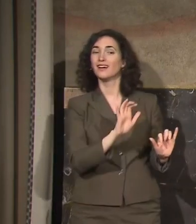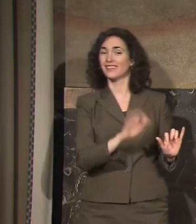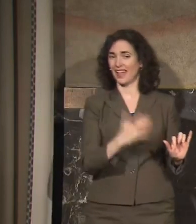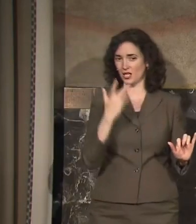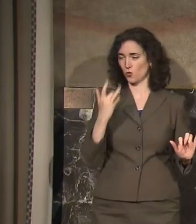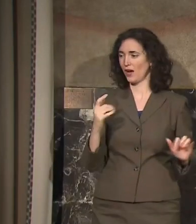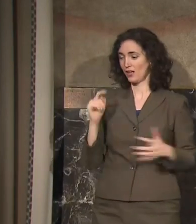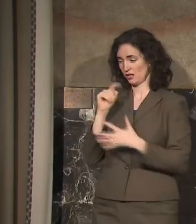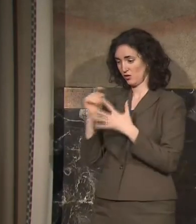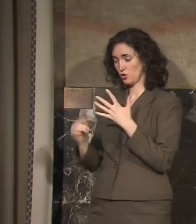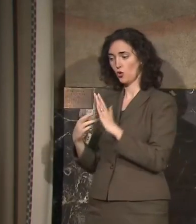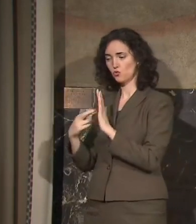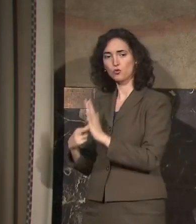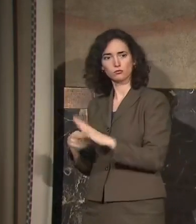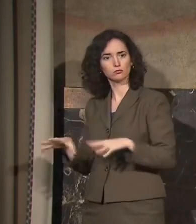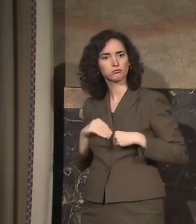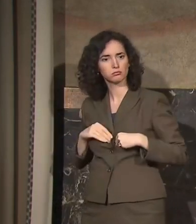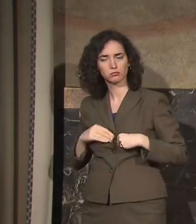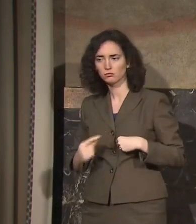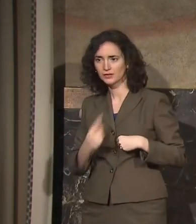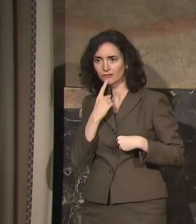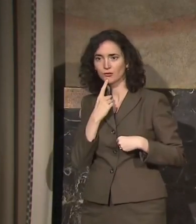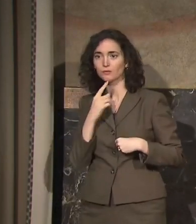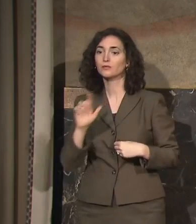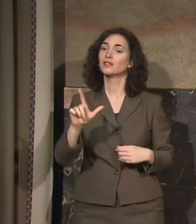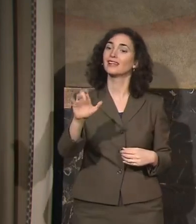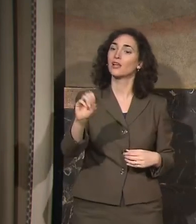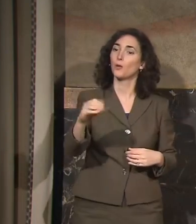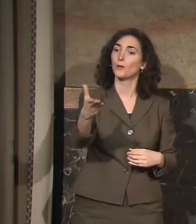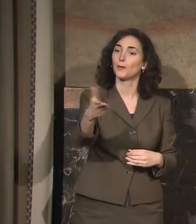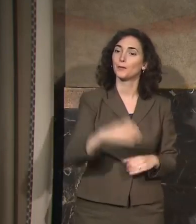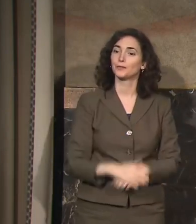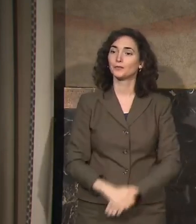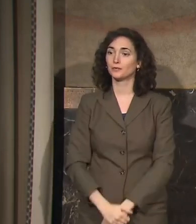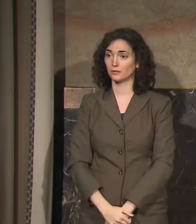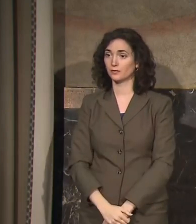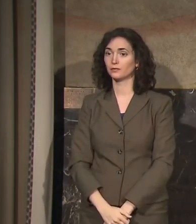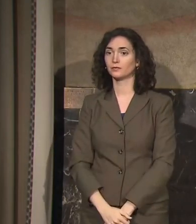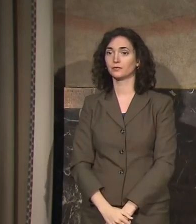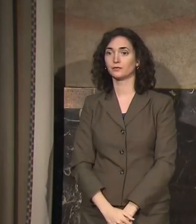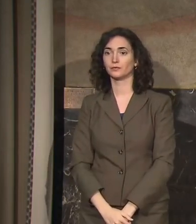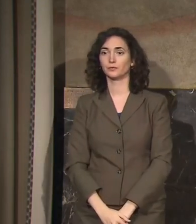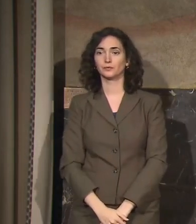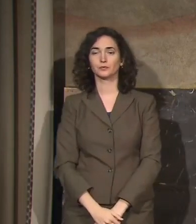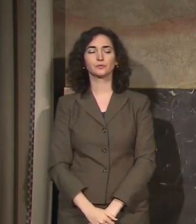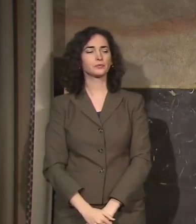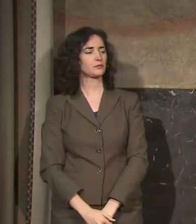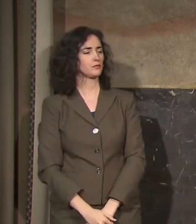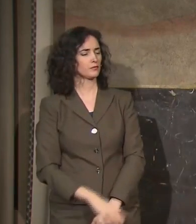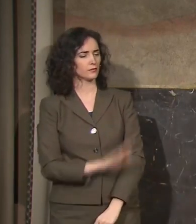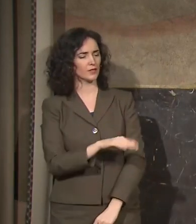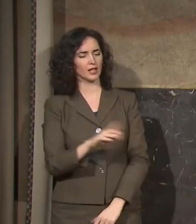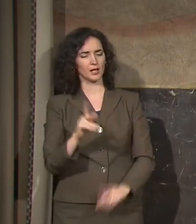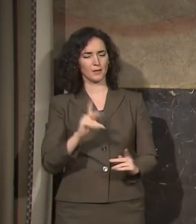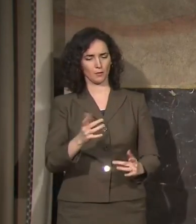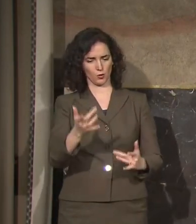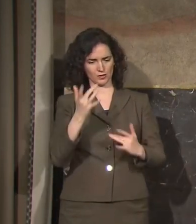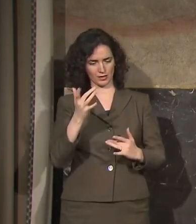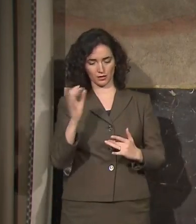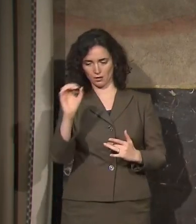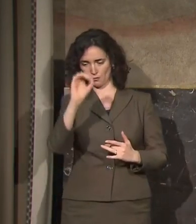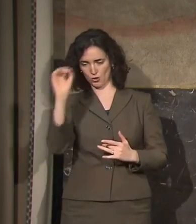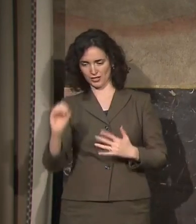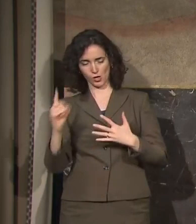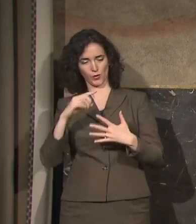take these measures very seriously. Leo? We're still number eight and we're capping cases. We're actually ahead of Illinois,